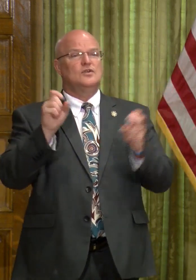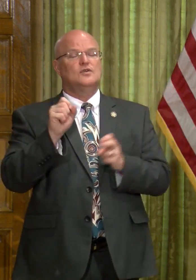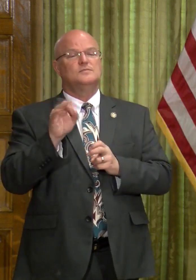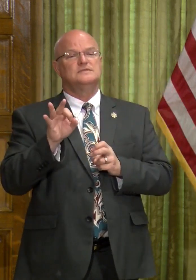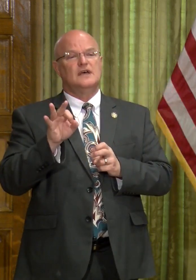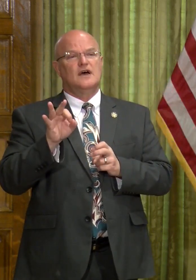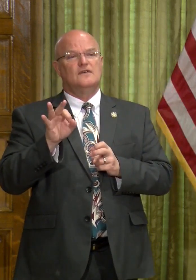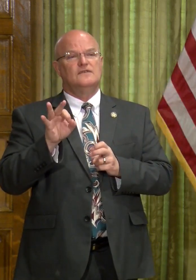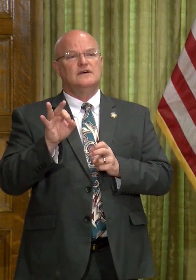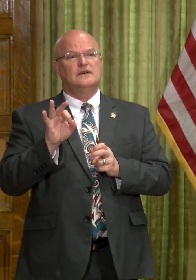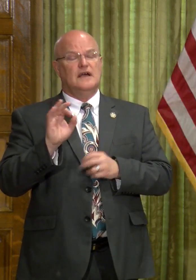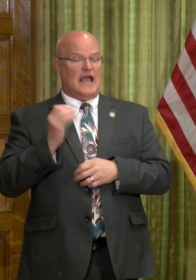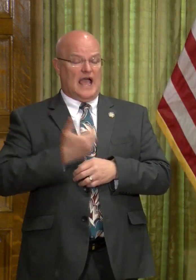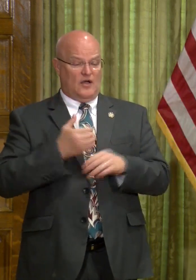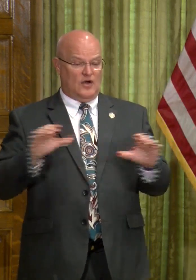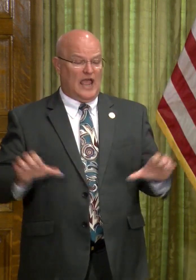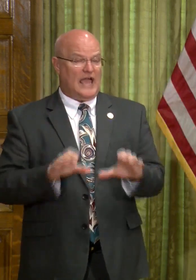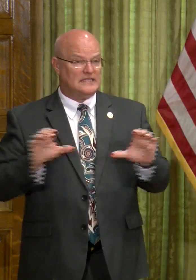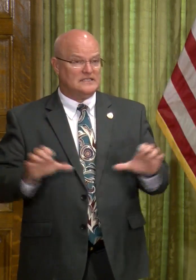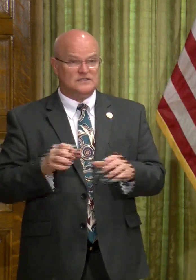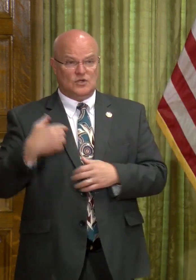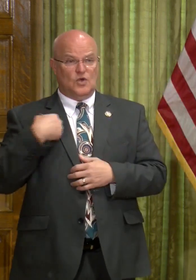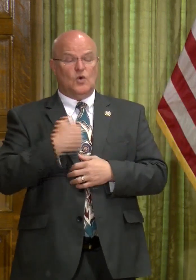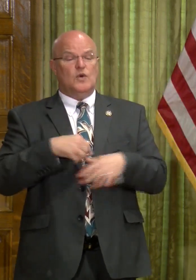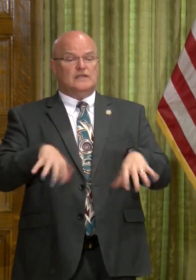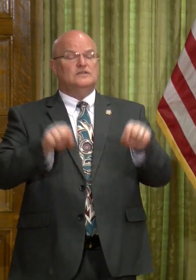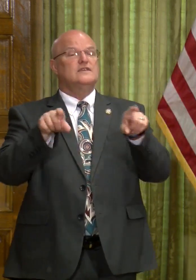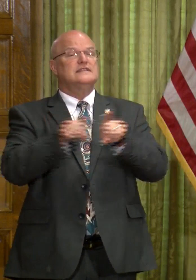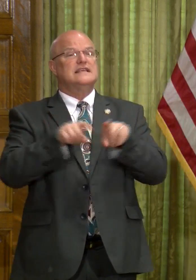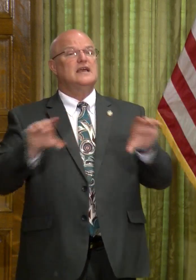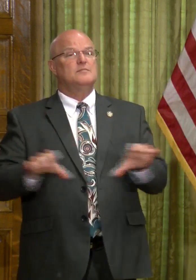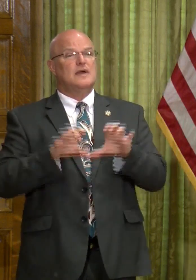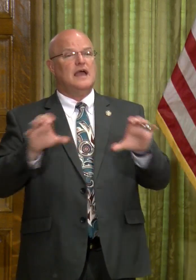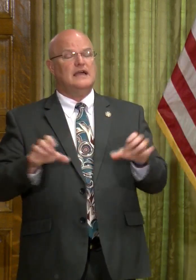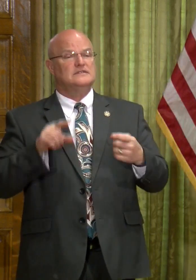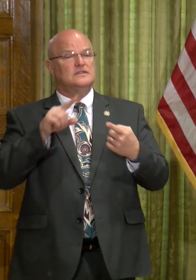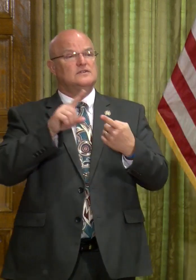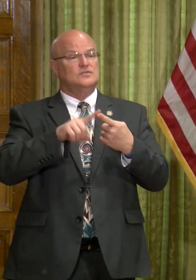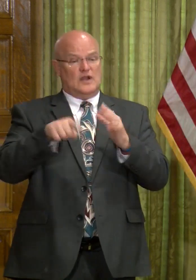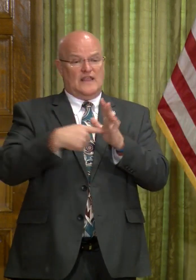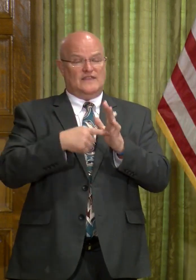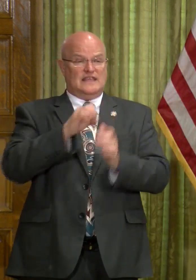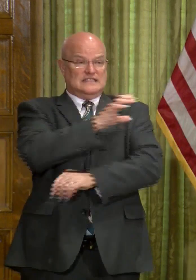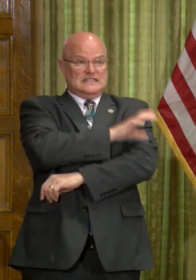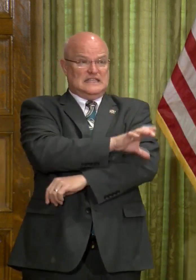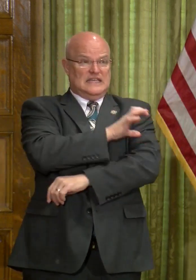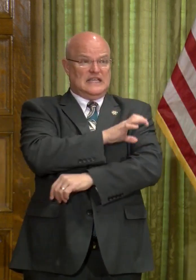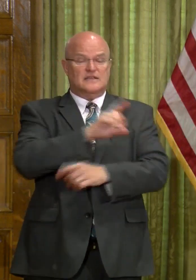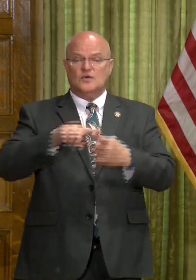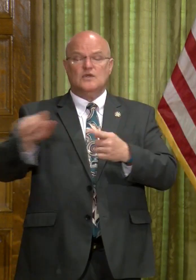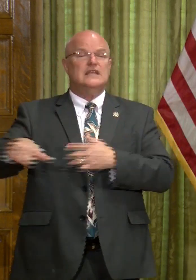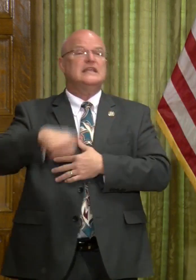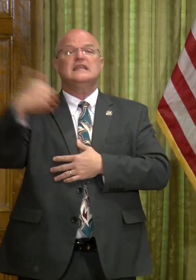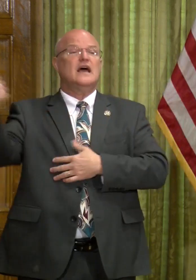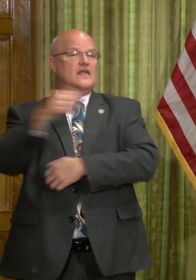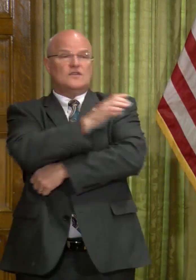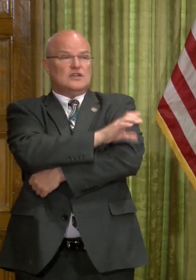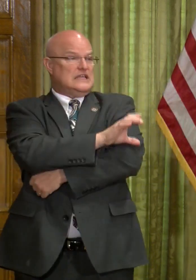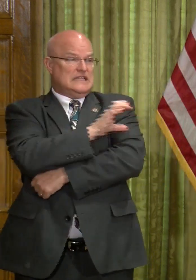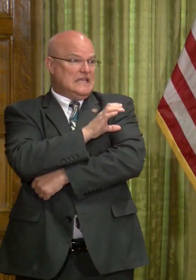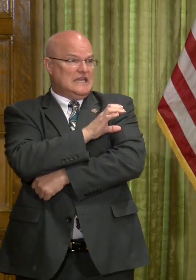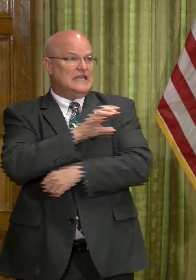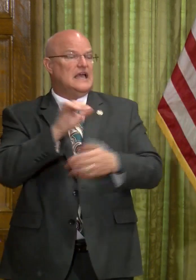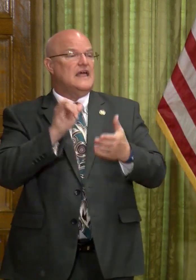of, uh, our actions, uh, we took the same action toward this clinic as we would any other clinic